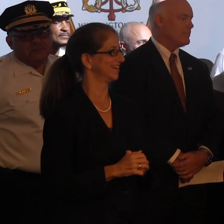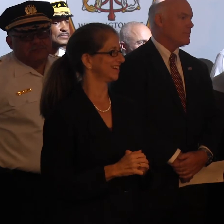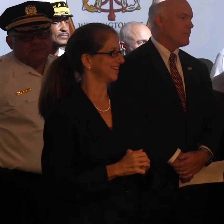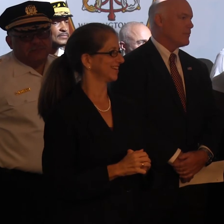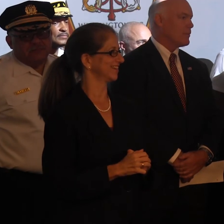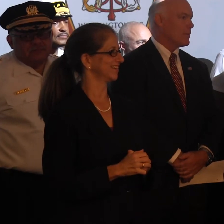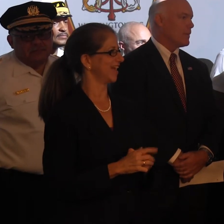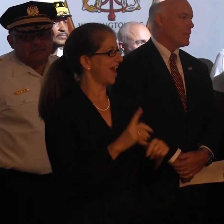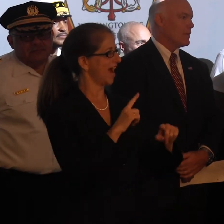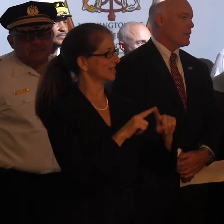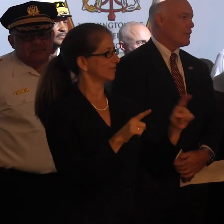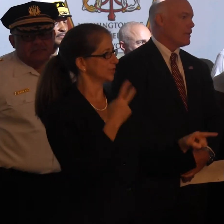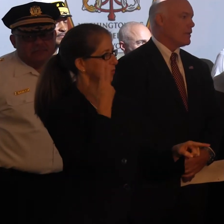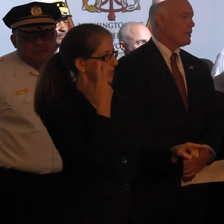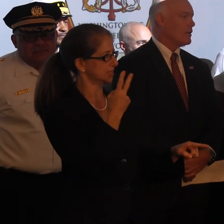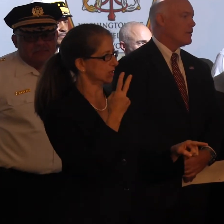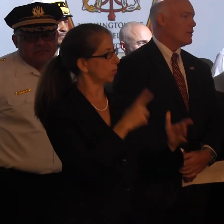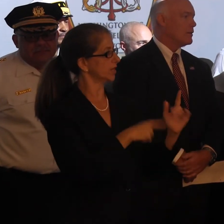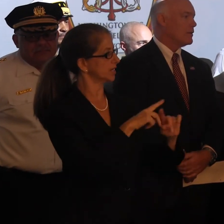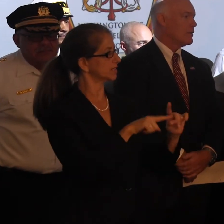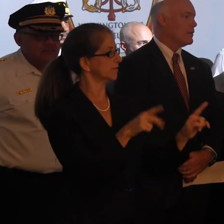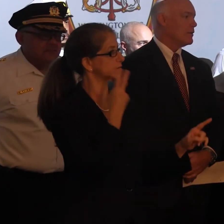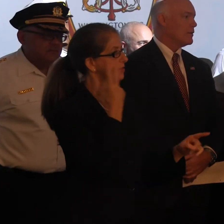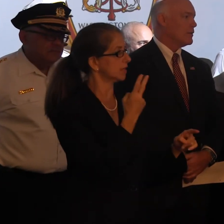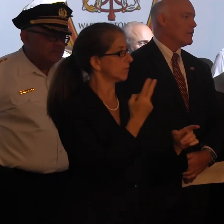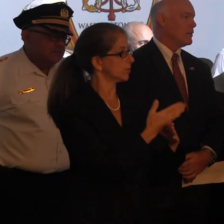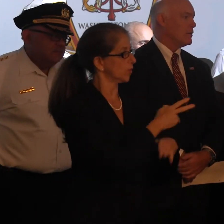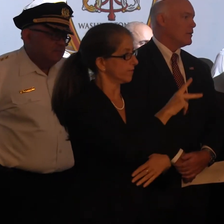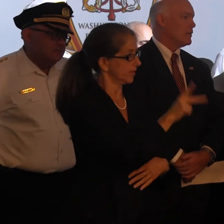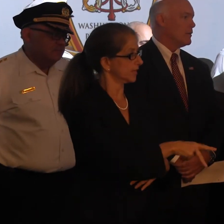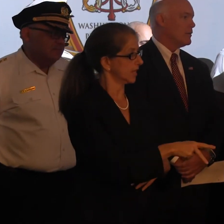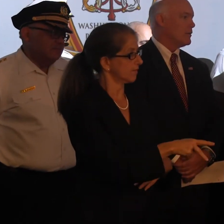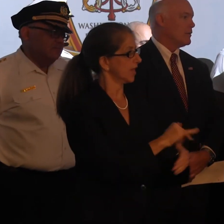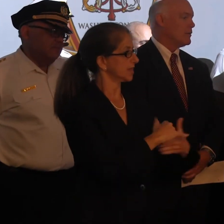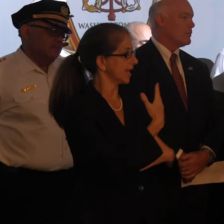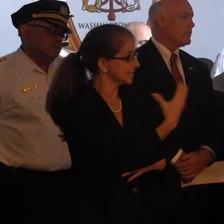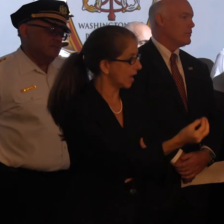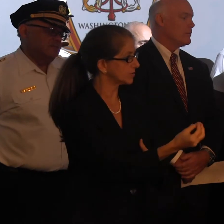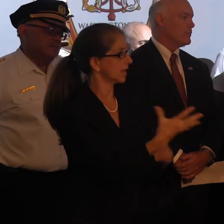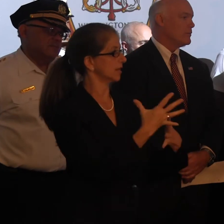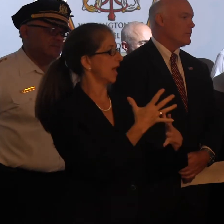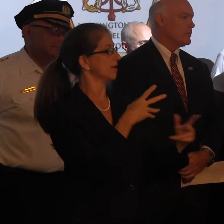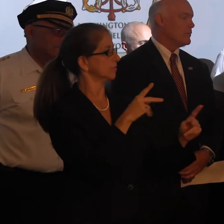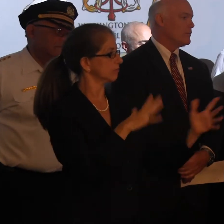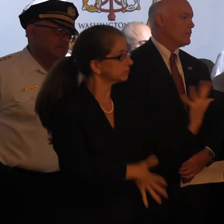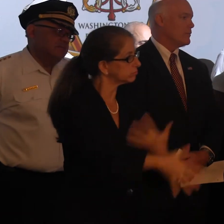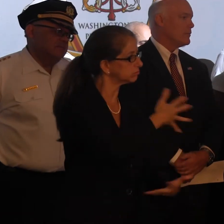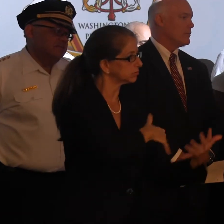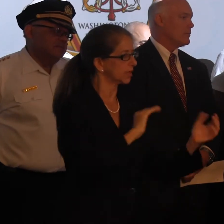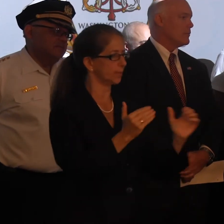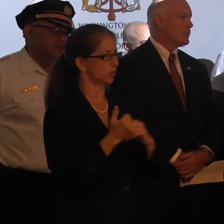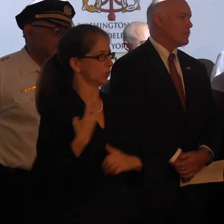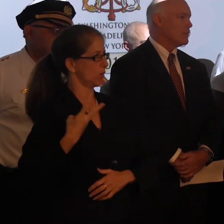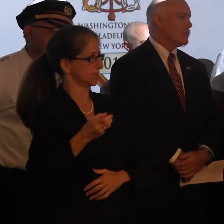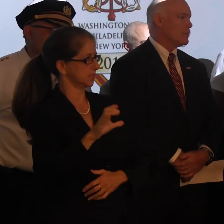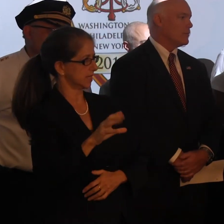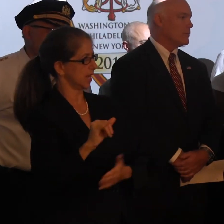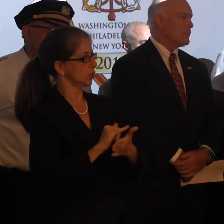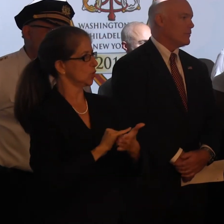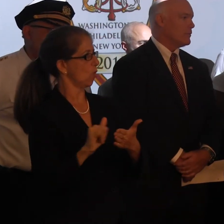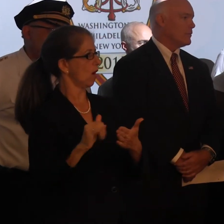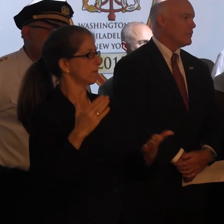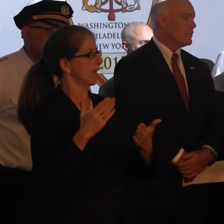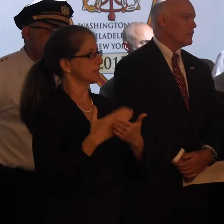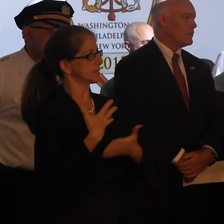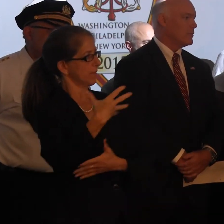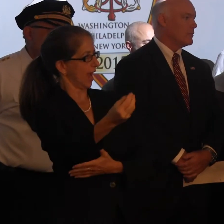One of the differences you're seeing in terms of the Philadelphia events, which are mainly outdoors, lots of crowds, versus Washington and New York, where there